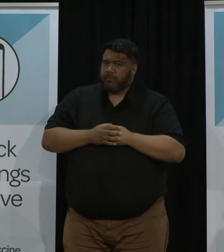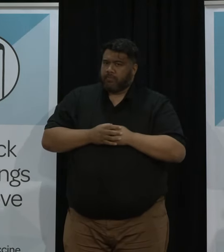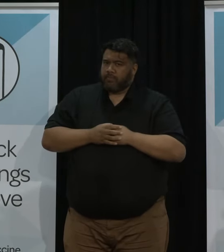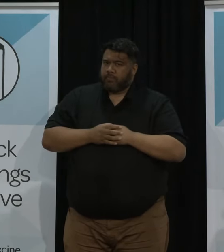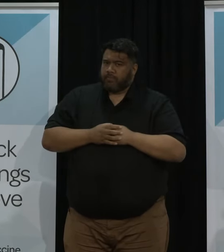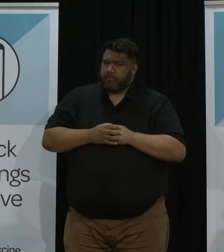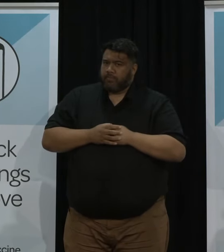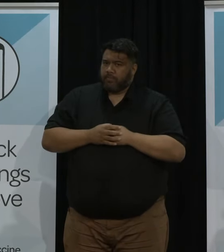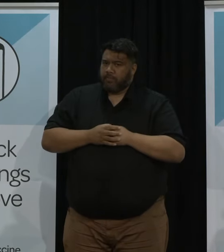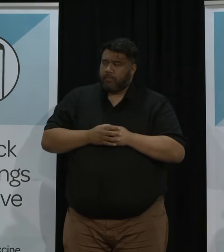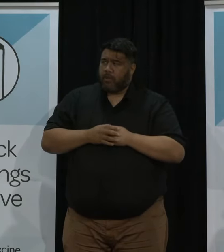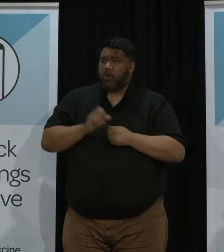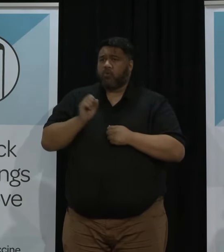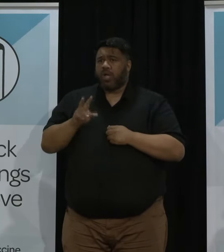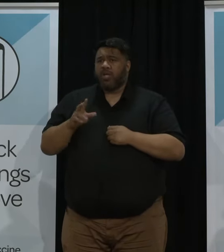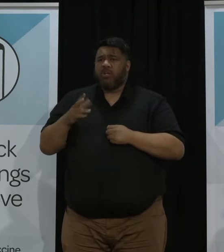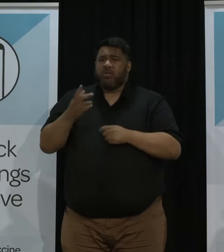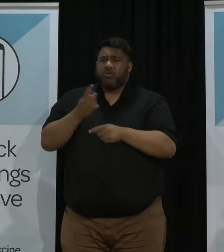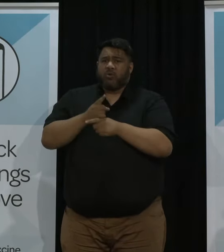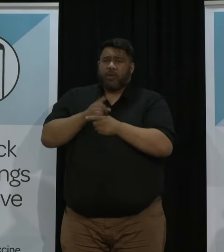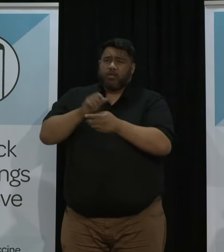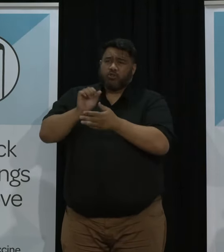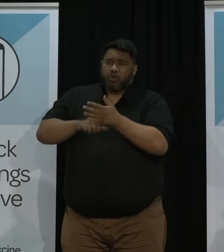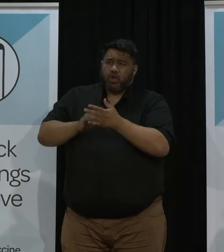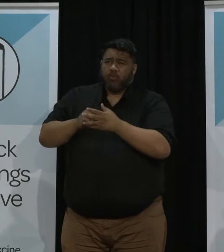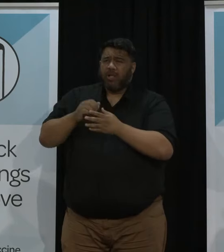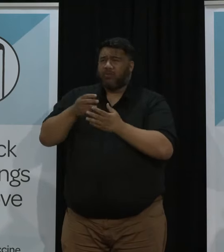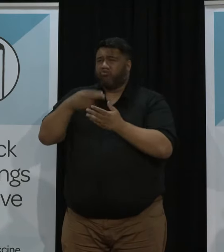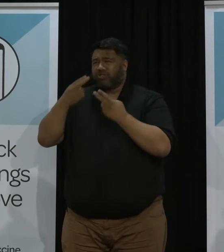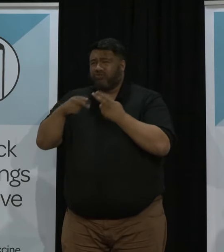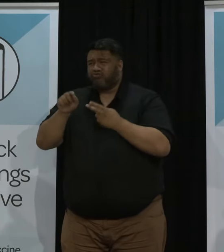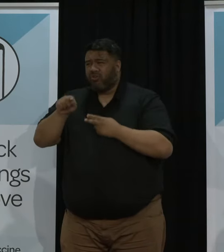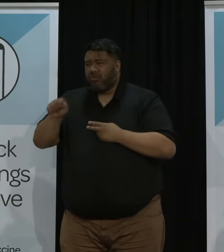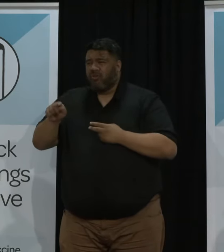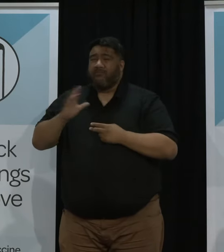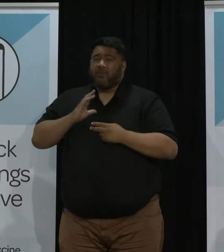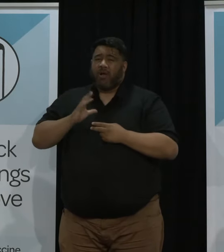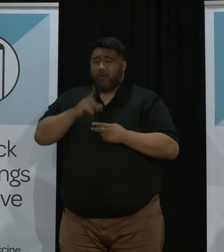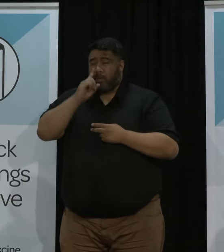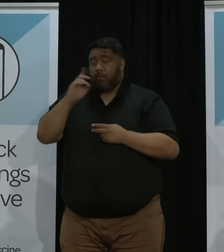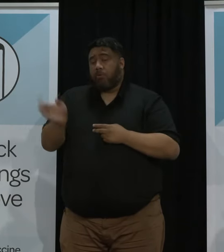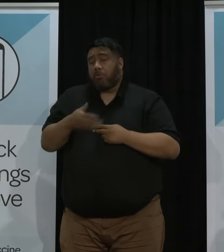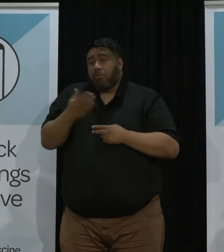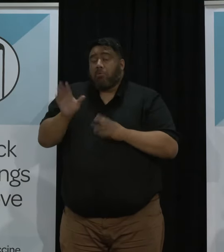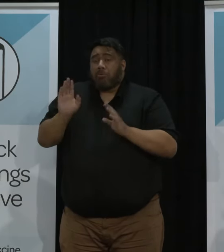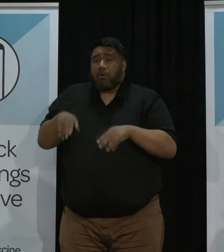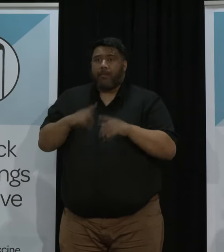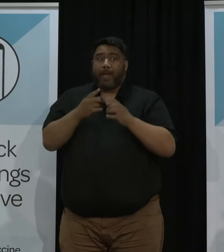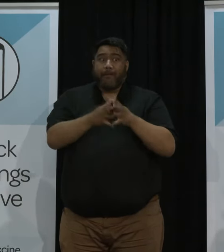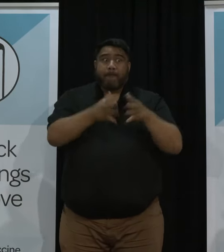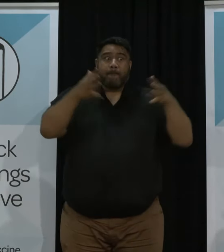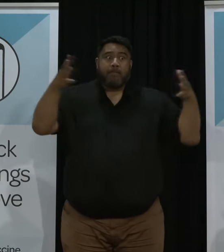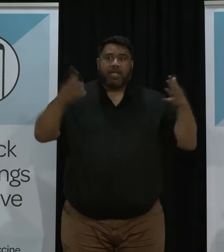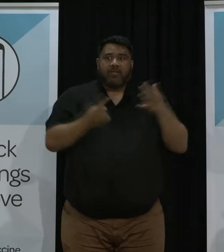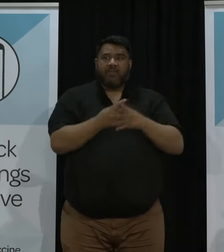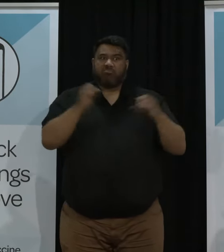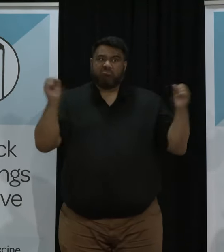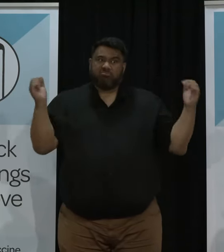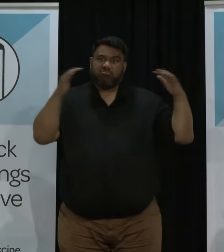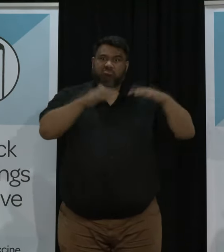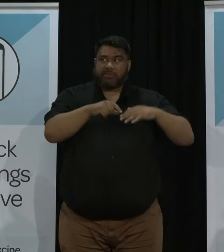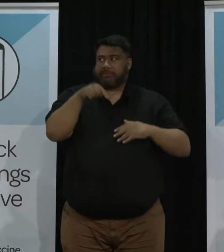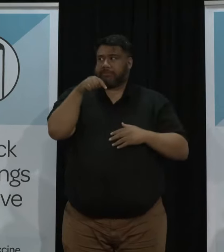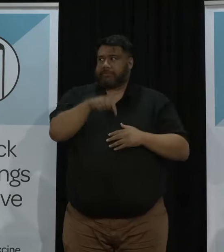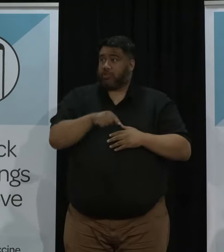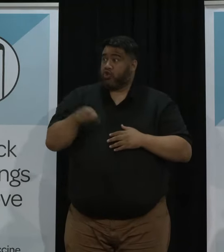of okay for hospitality outlets because there aren as many people in there but looking forward into festival season when there are those bigger events Will you be expecting festival